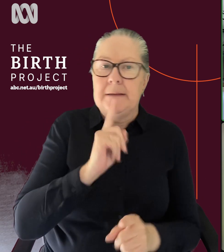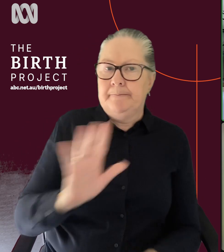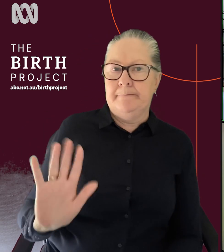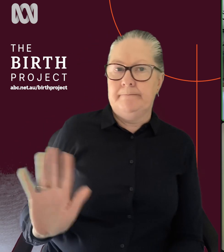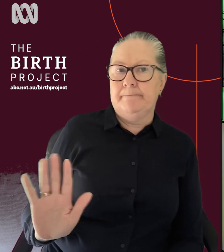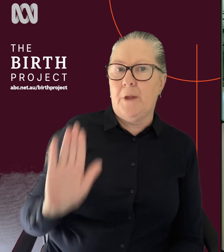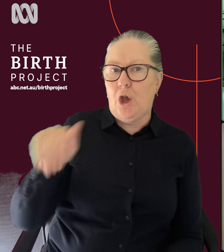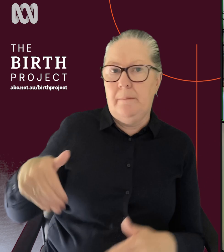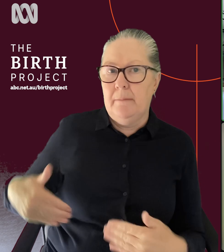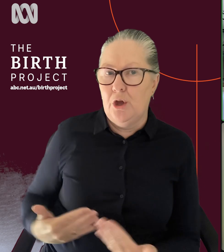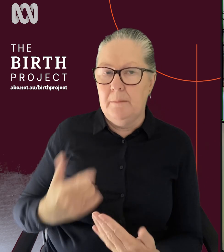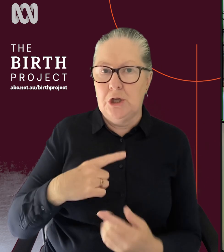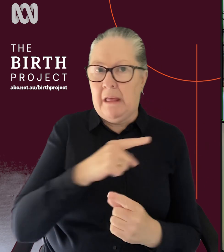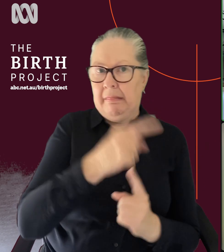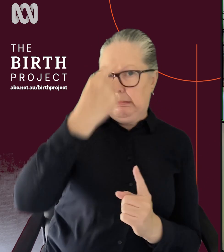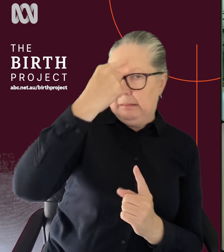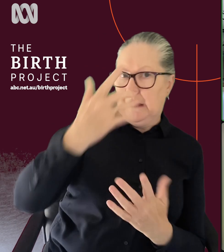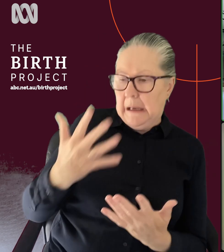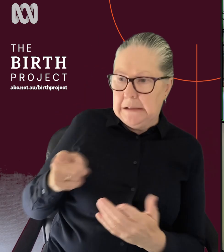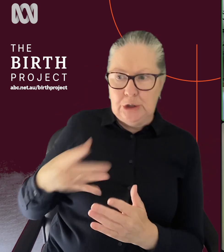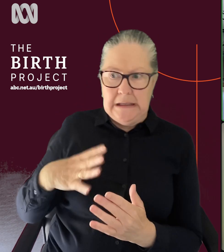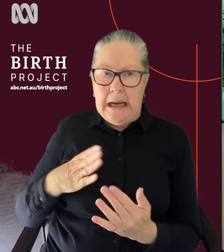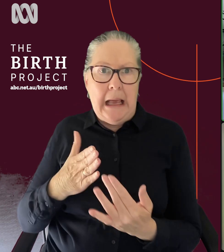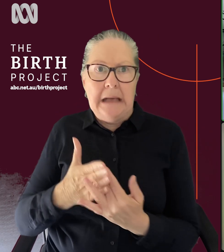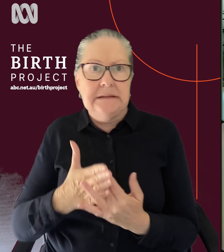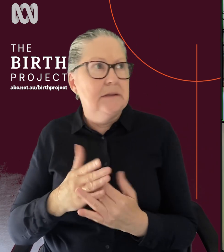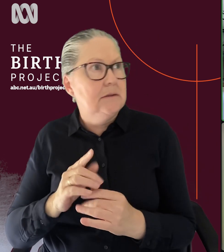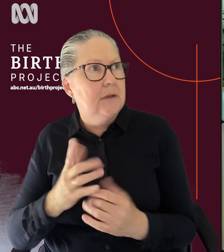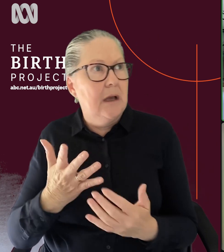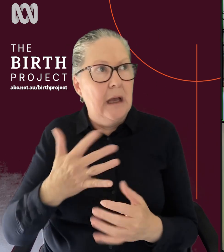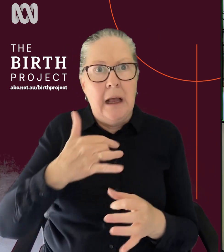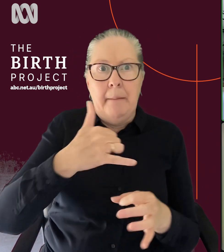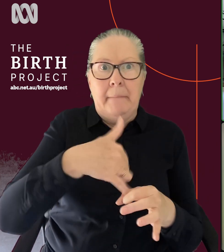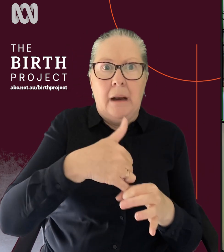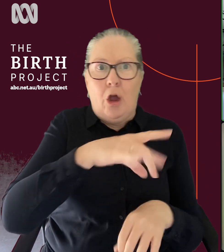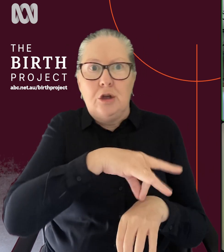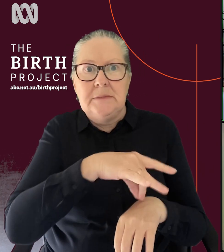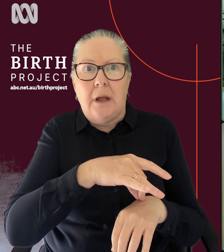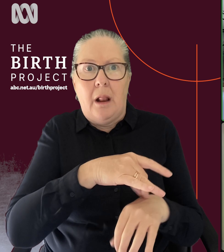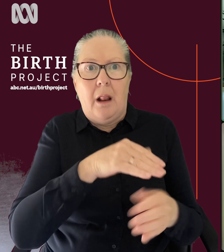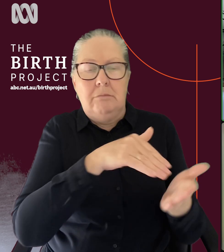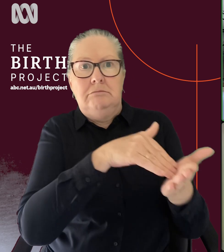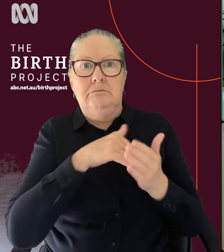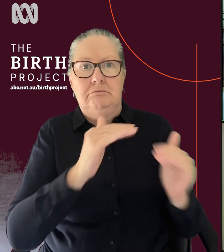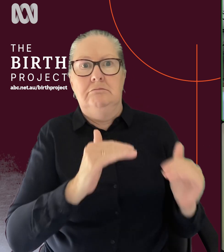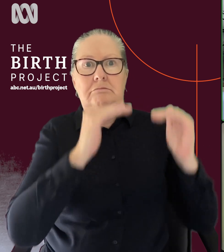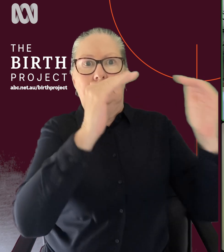I assume, because the thought would be that you would need access potentially to medical care, hospital grade medical care.